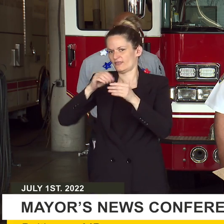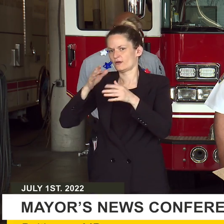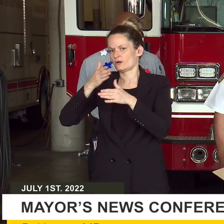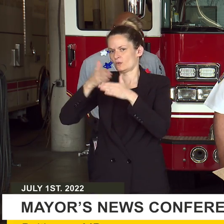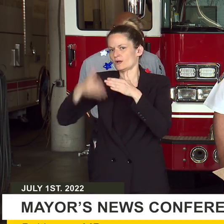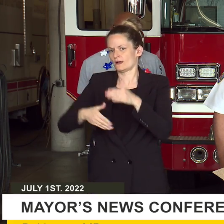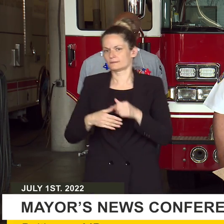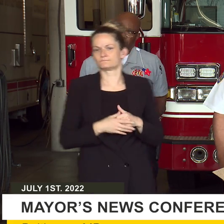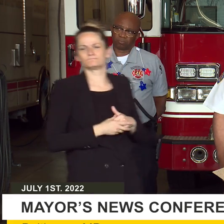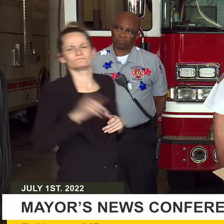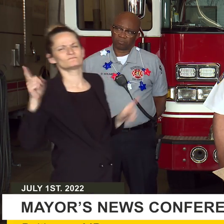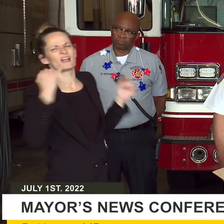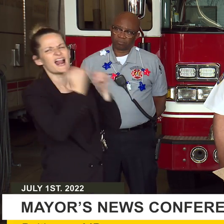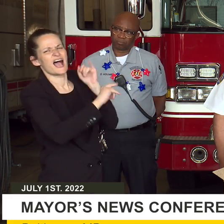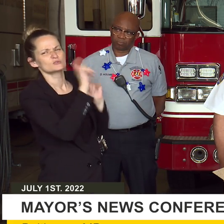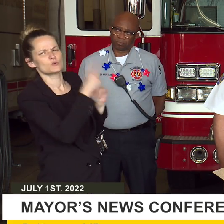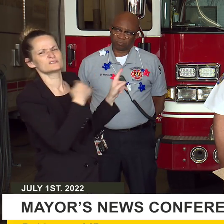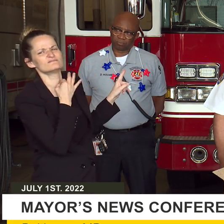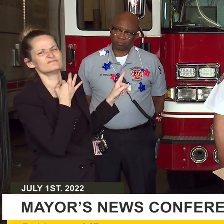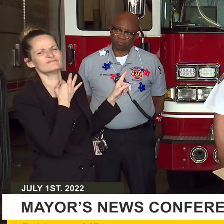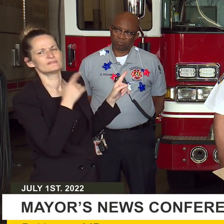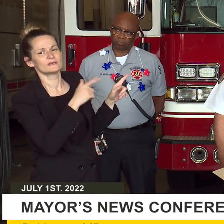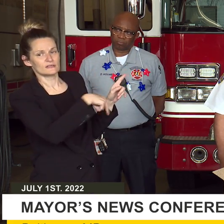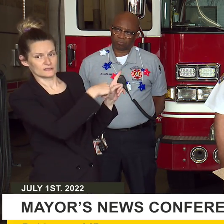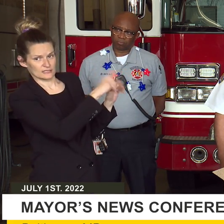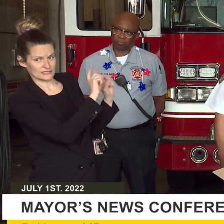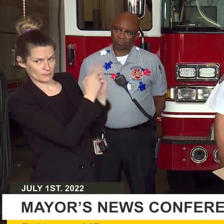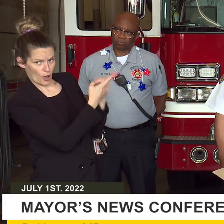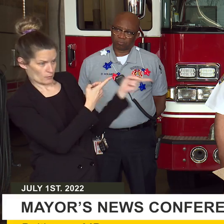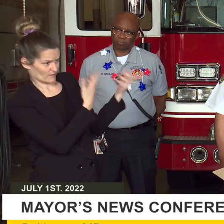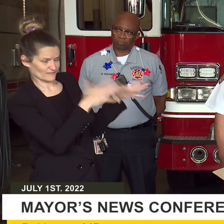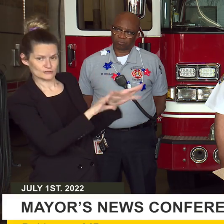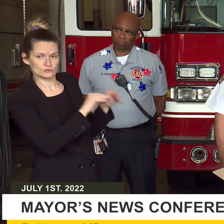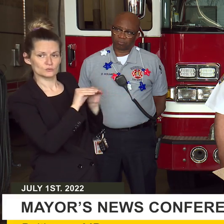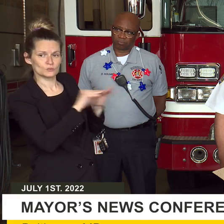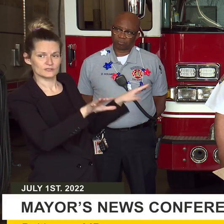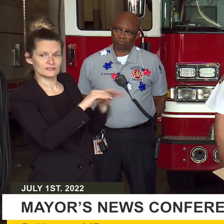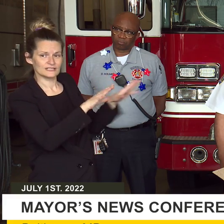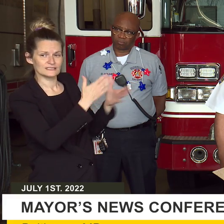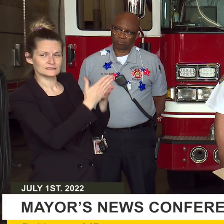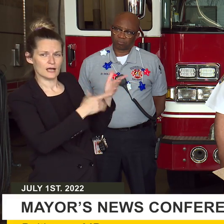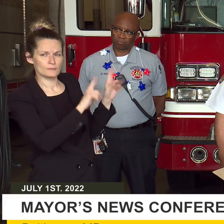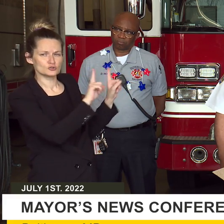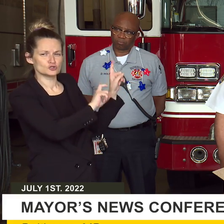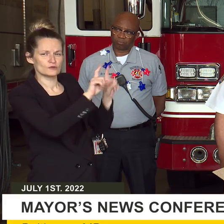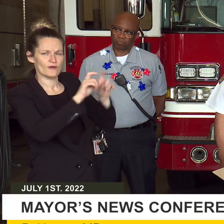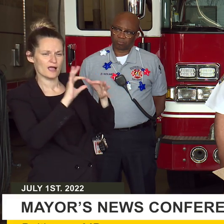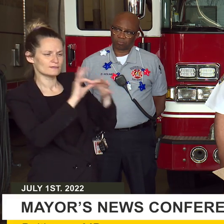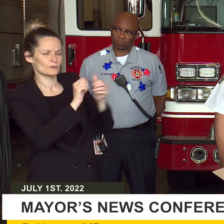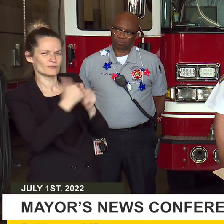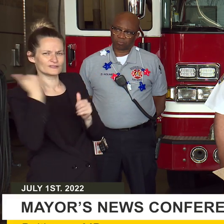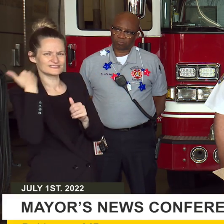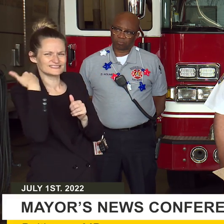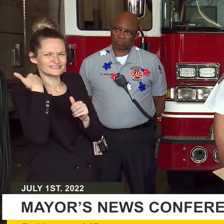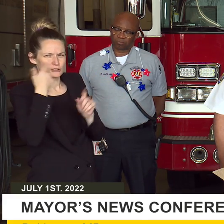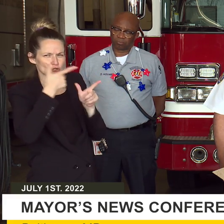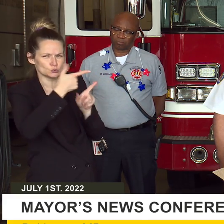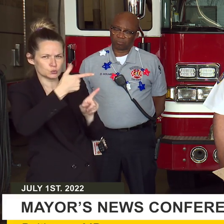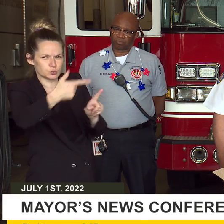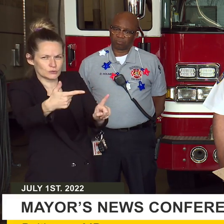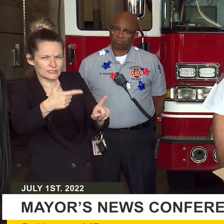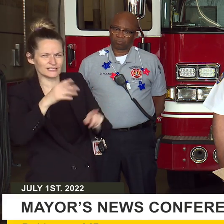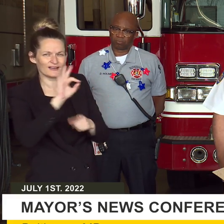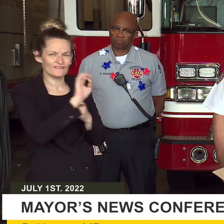the department has released some surveillance pictures in recent shootings. We have the one in Fells Point, the other at the triple shooting at the shopping plaza.